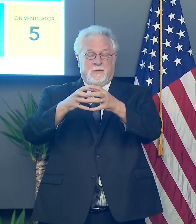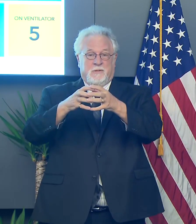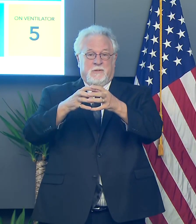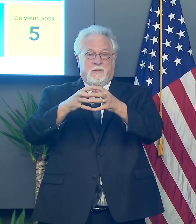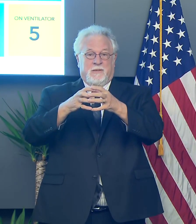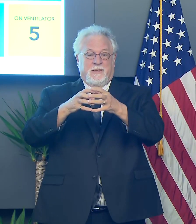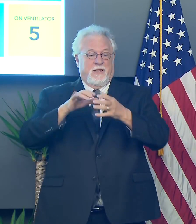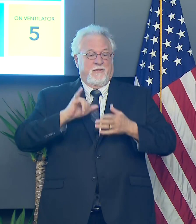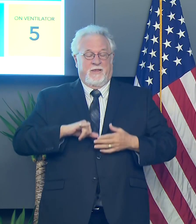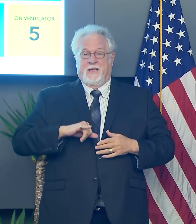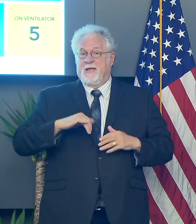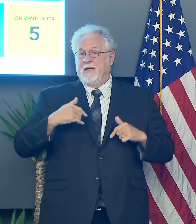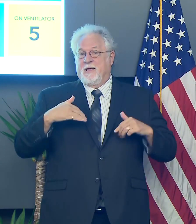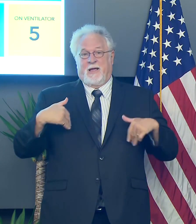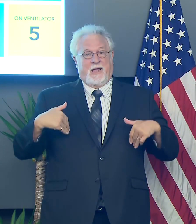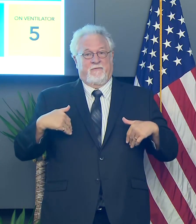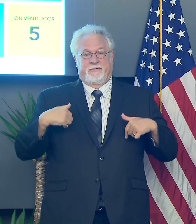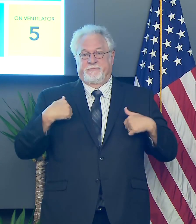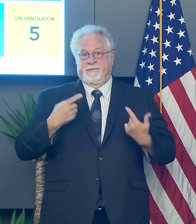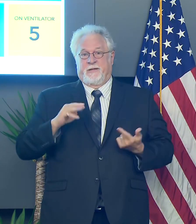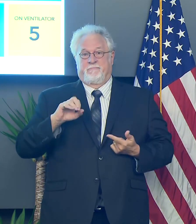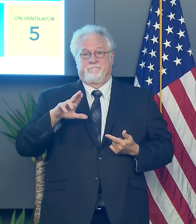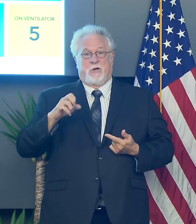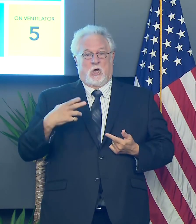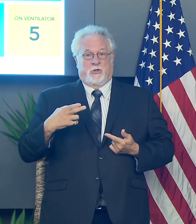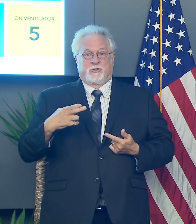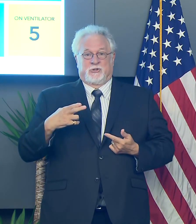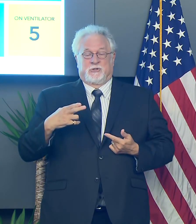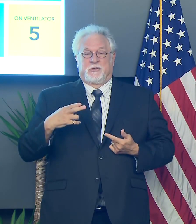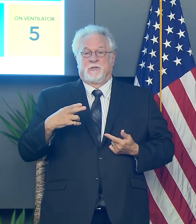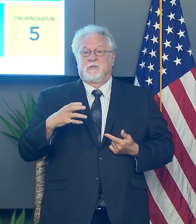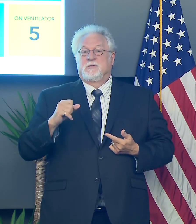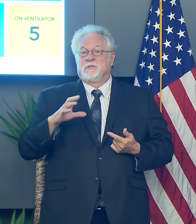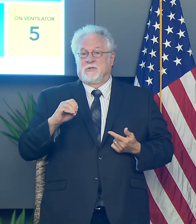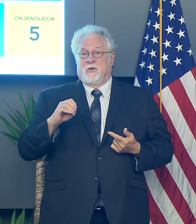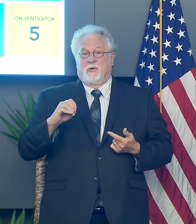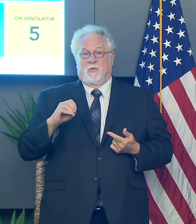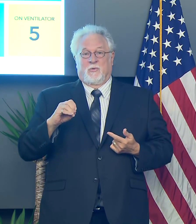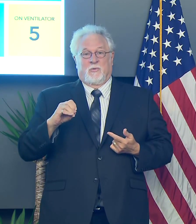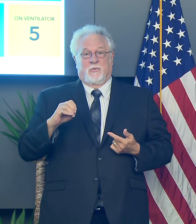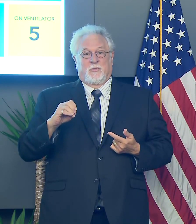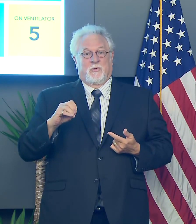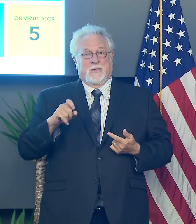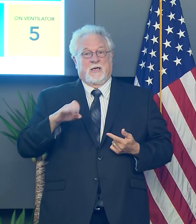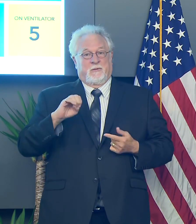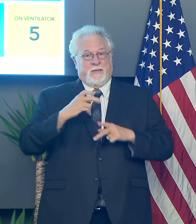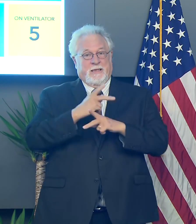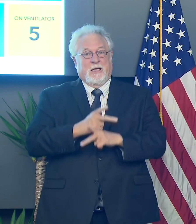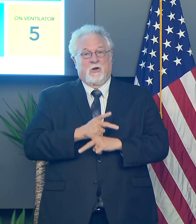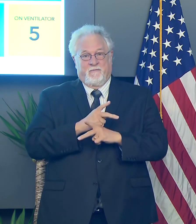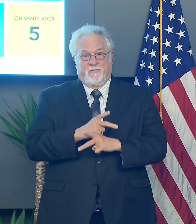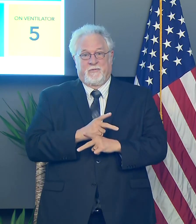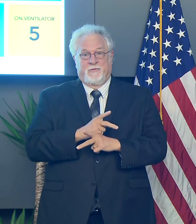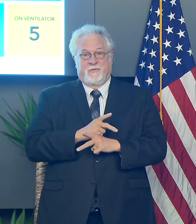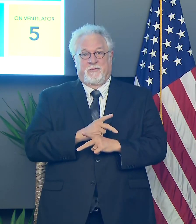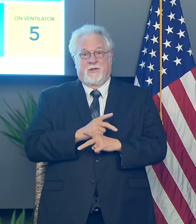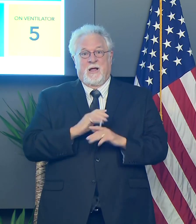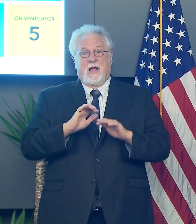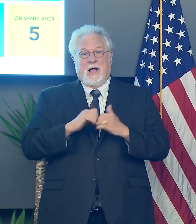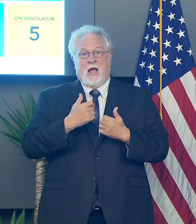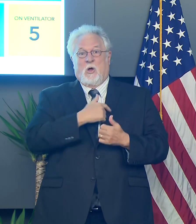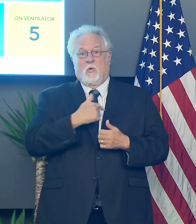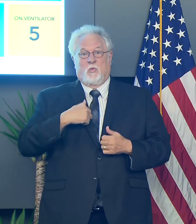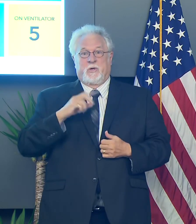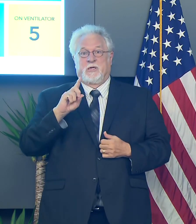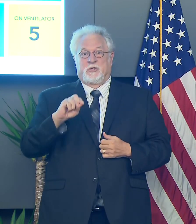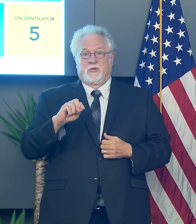a way that they haven't since March of last year. Uh, and, and so we need to be, uh, very, very careful about how we, we